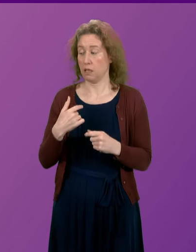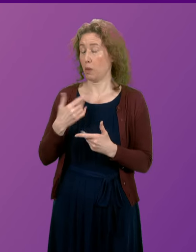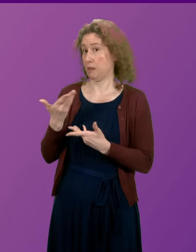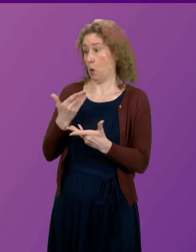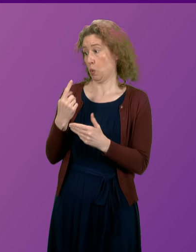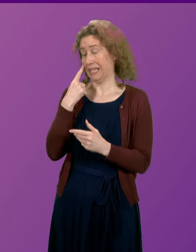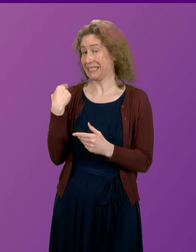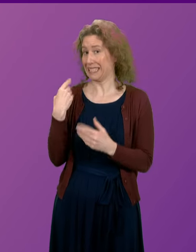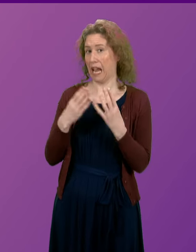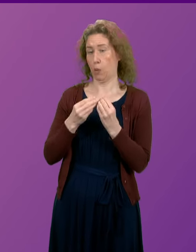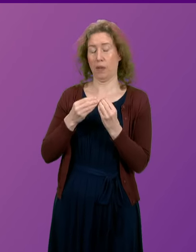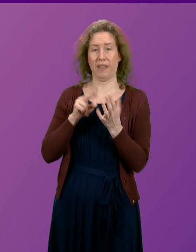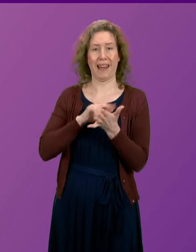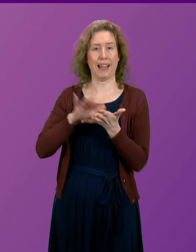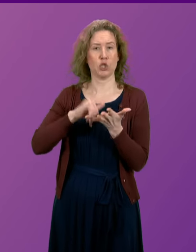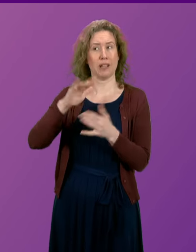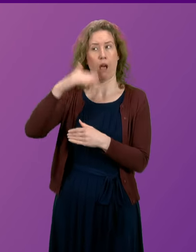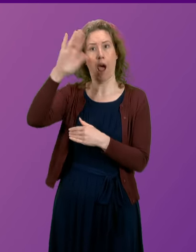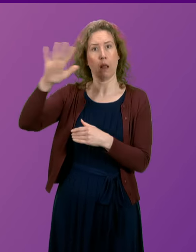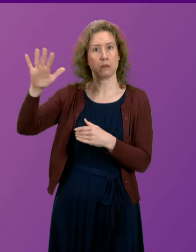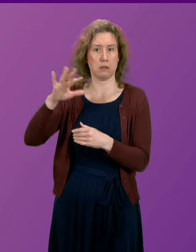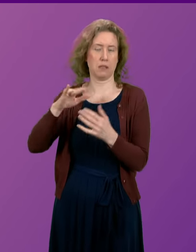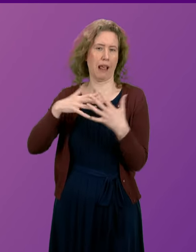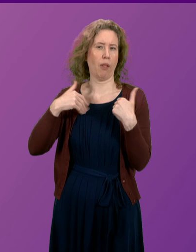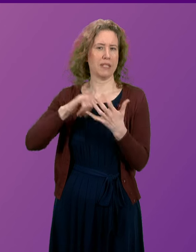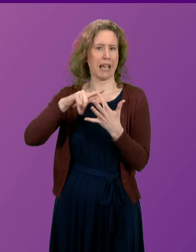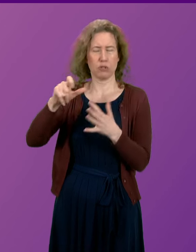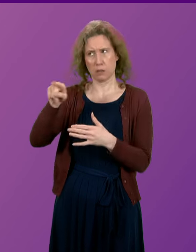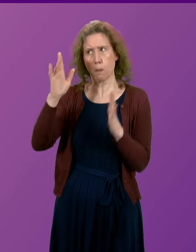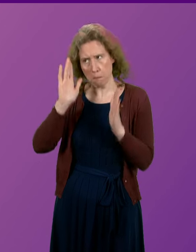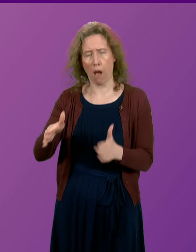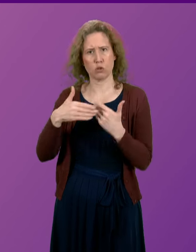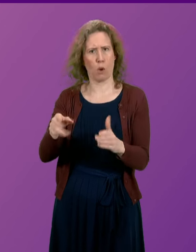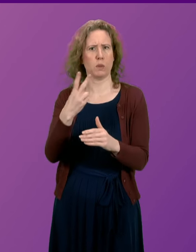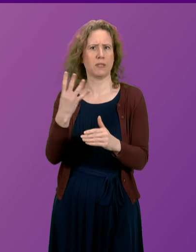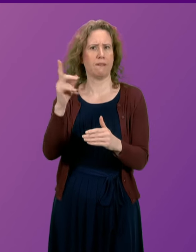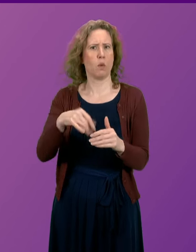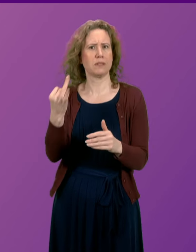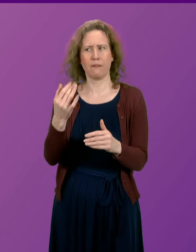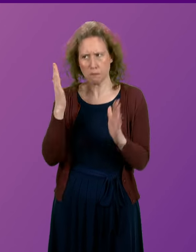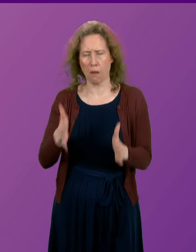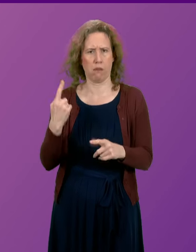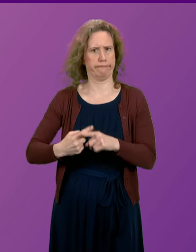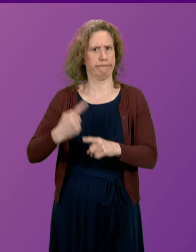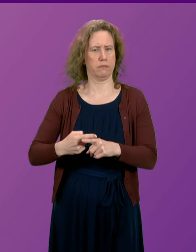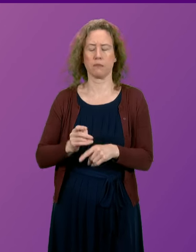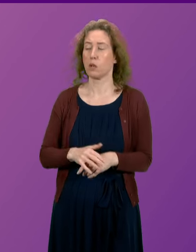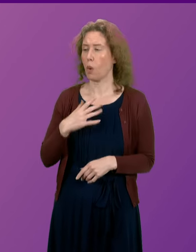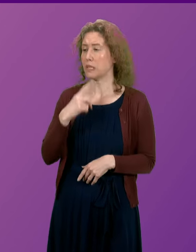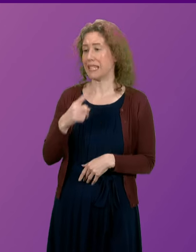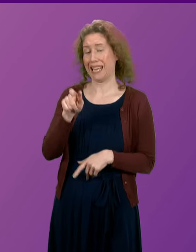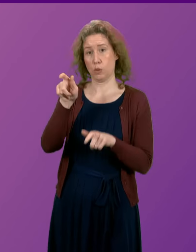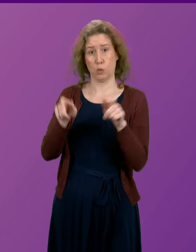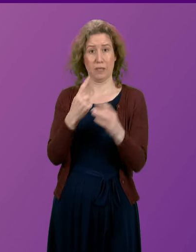yesterday to make it clear that we want that to happen at the earliest possible opportunity. I want to say to the